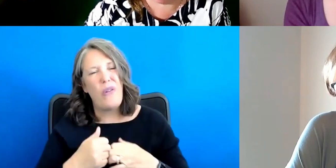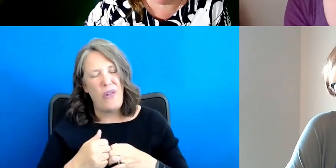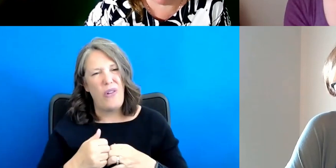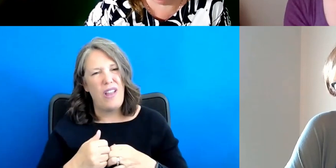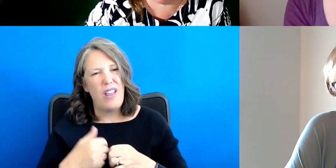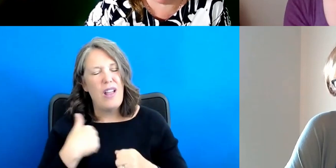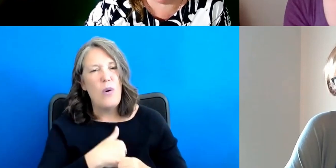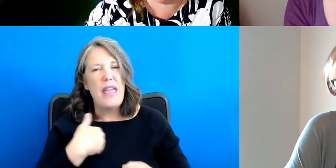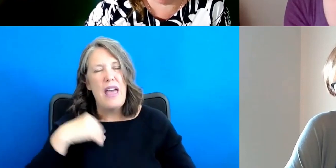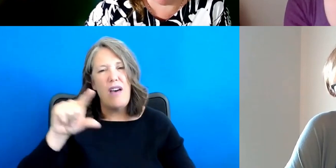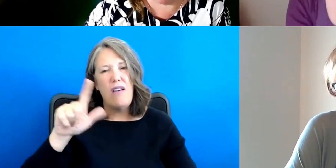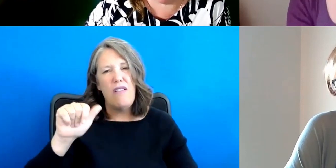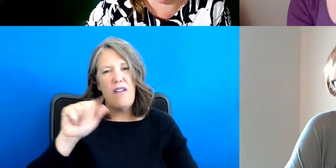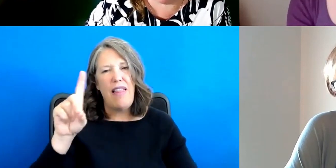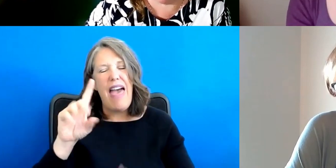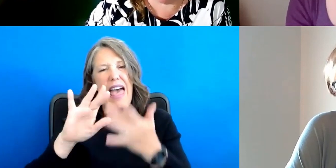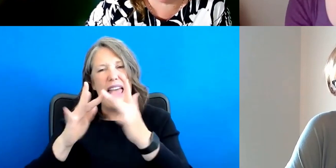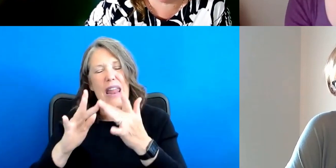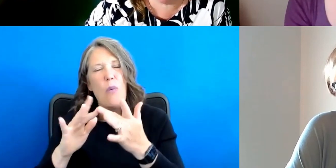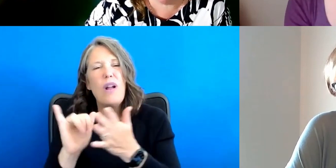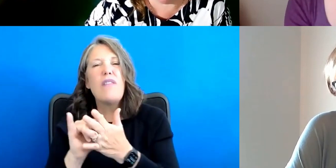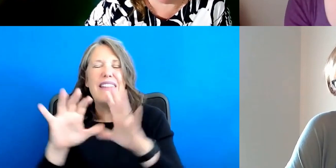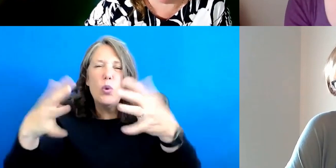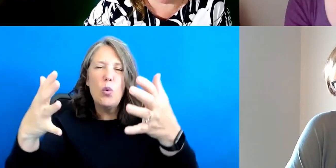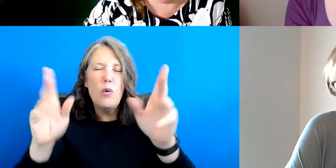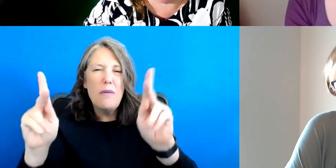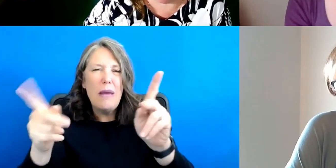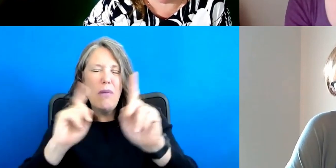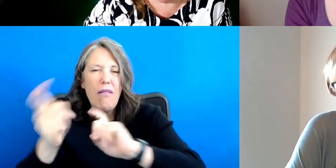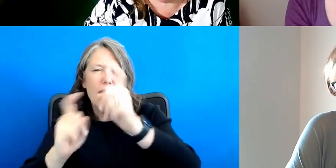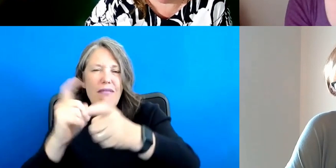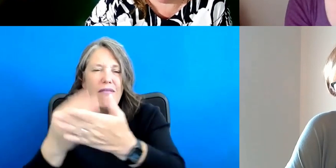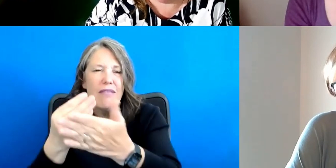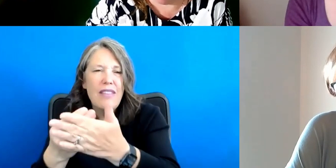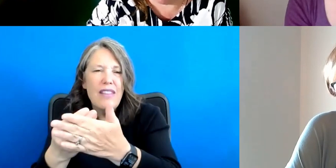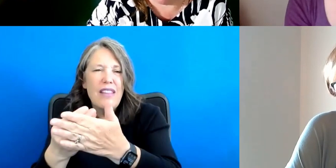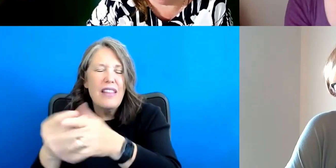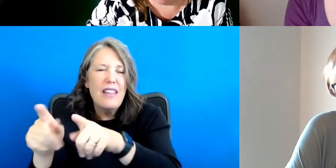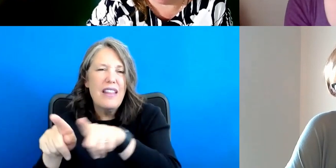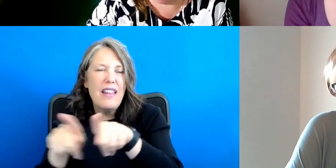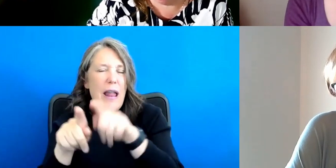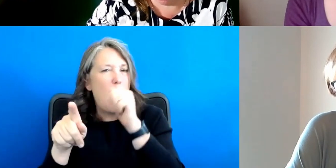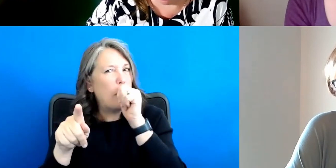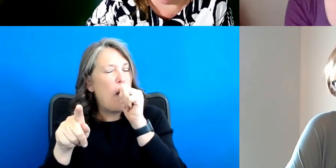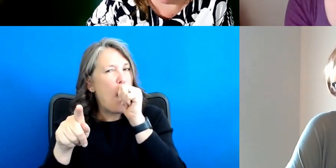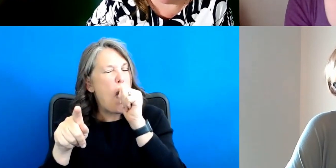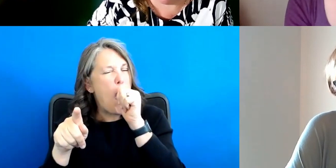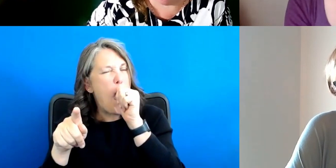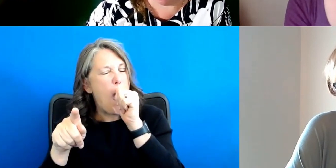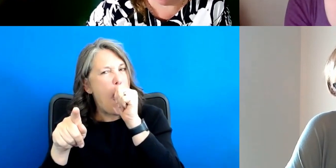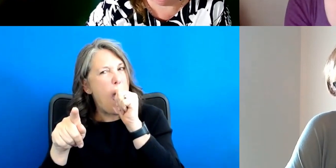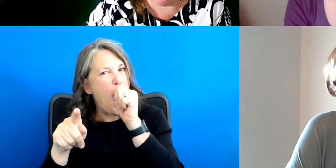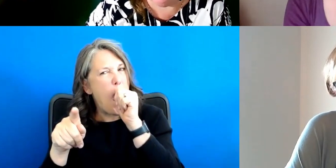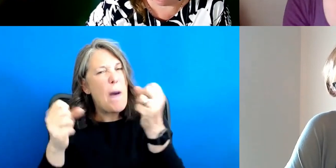the GLAD network, which is a network of donors, by bilateral, multilateral donors. Um,